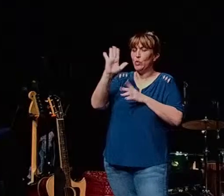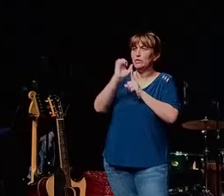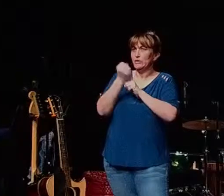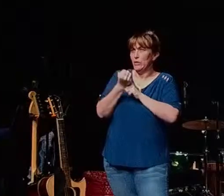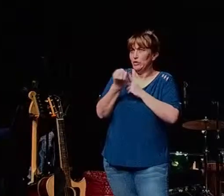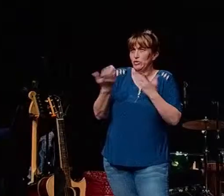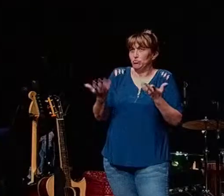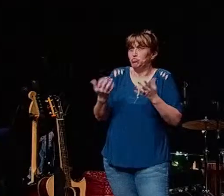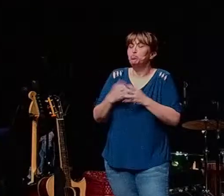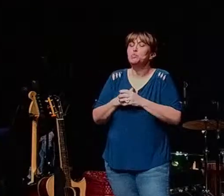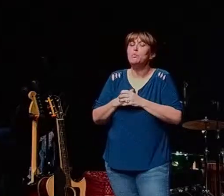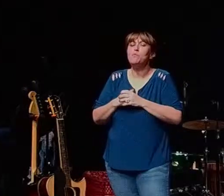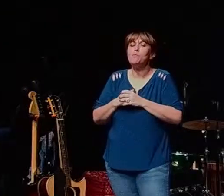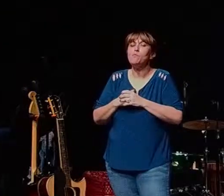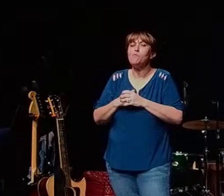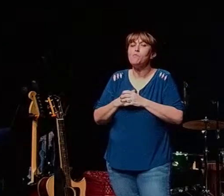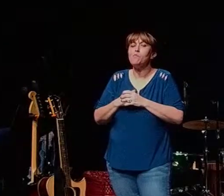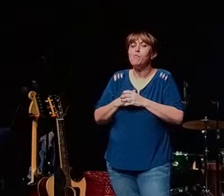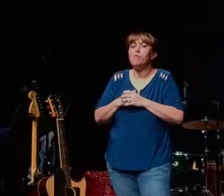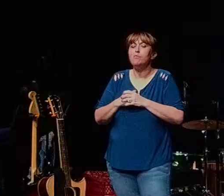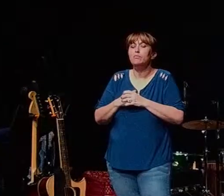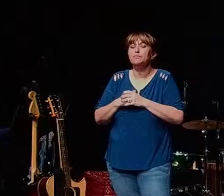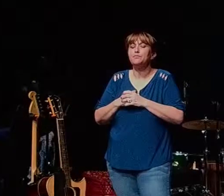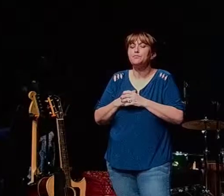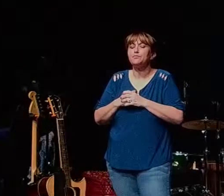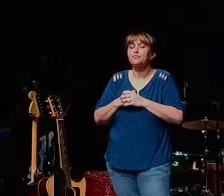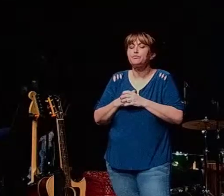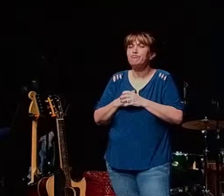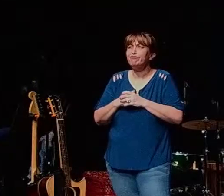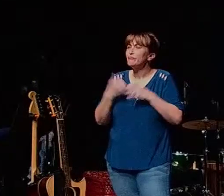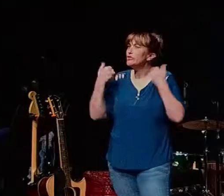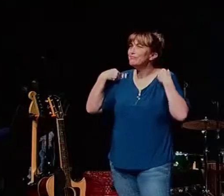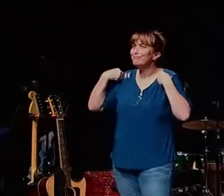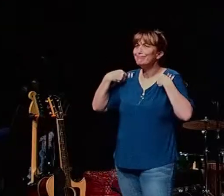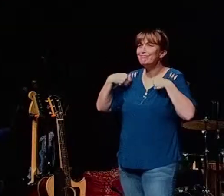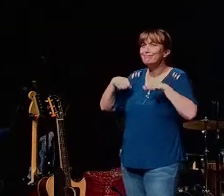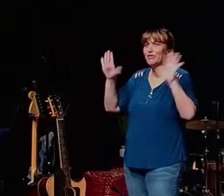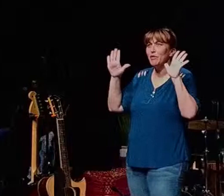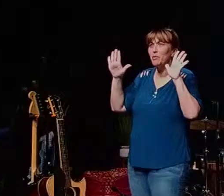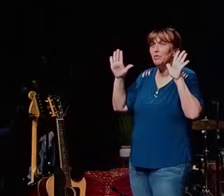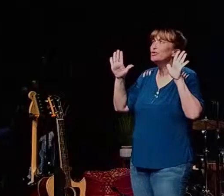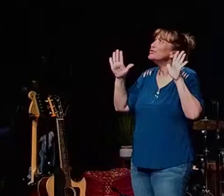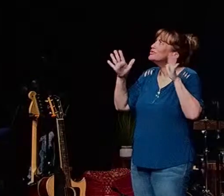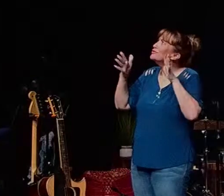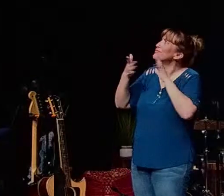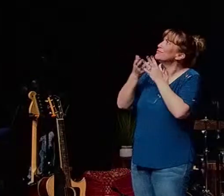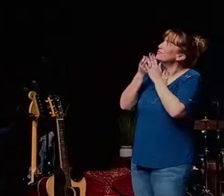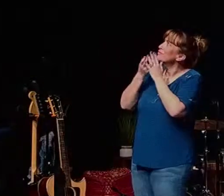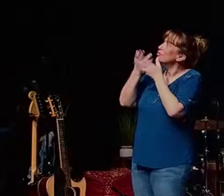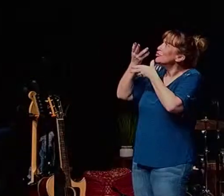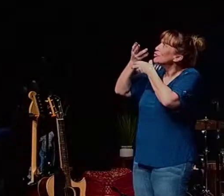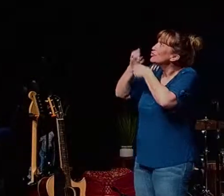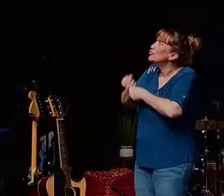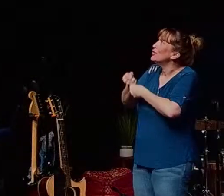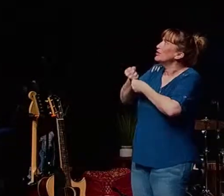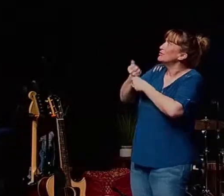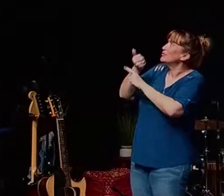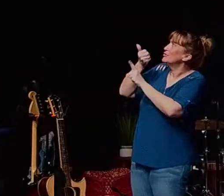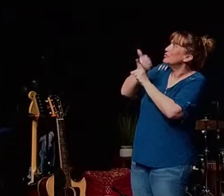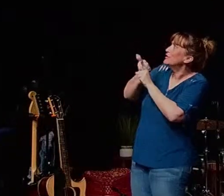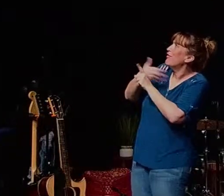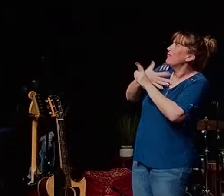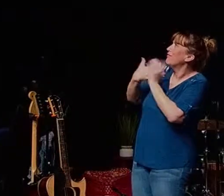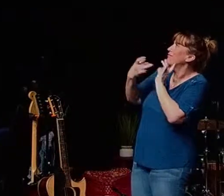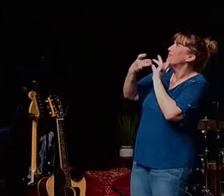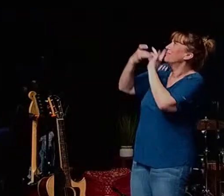things are sort of going south quickly turn yourself in just entrust yourself to to god the bible to the